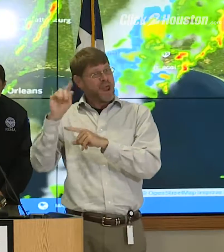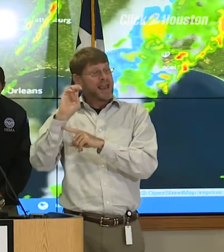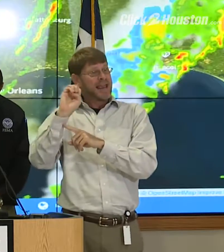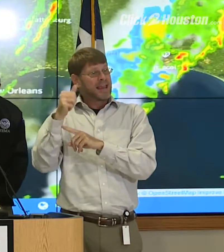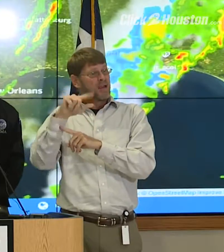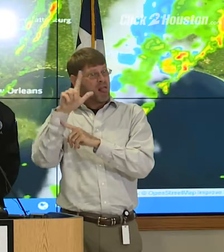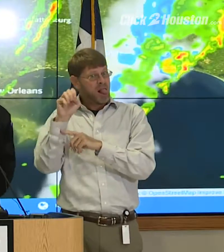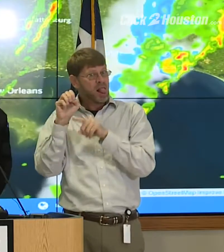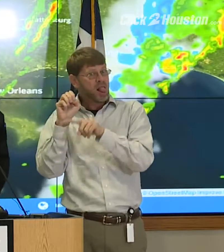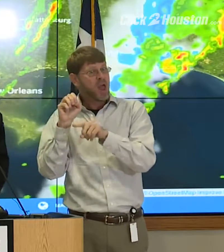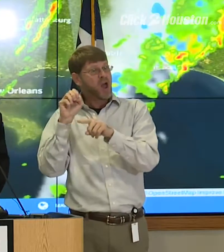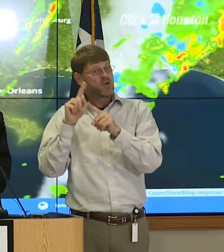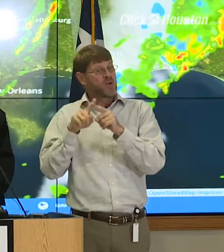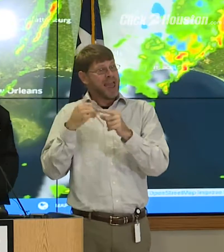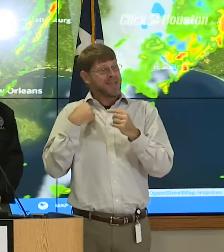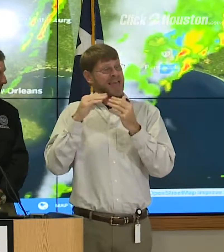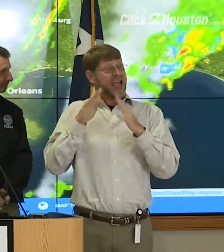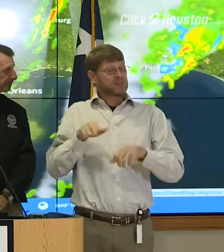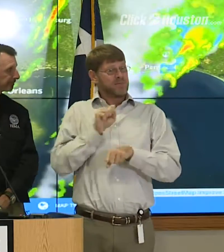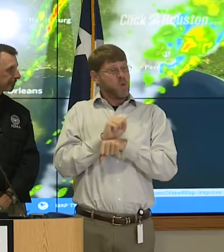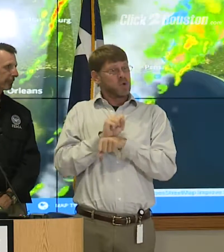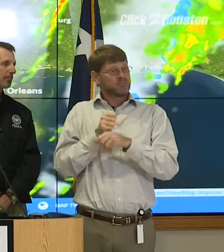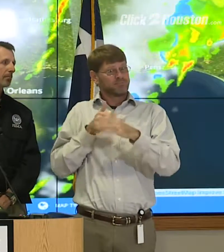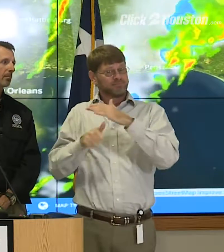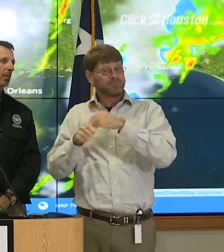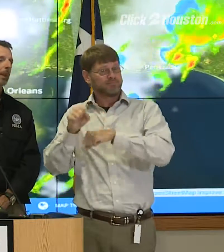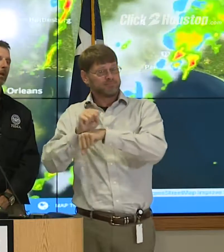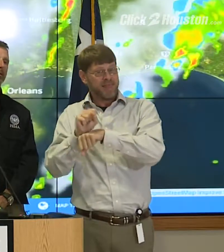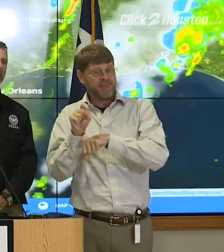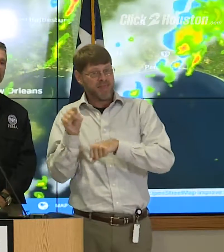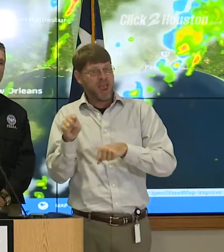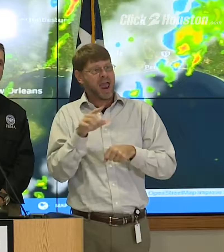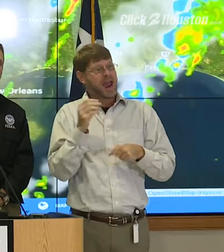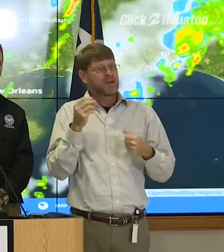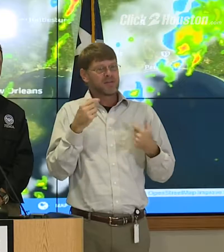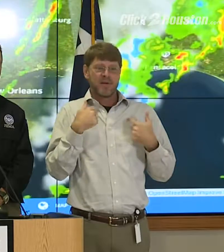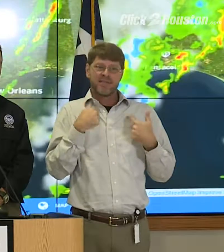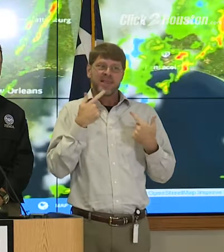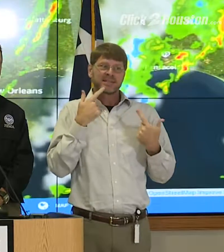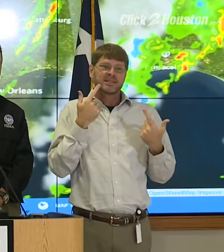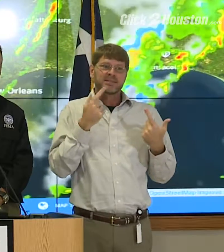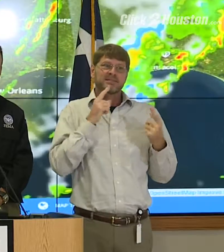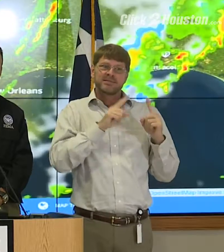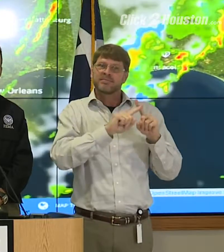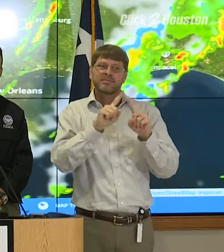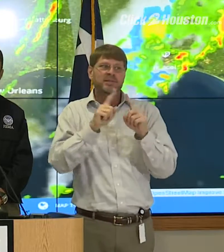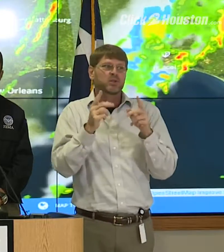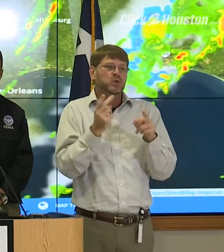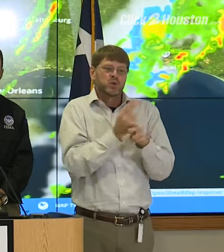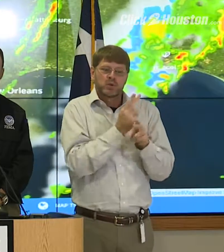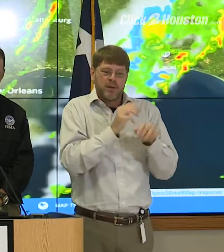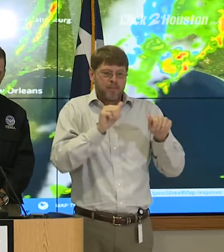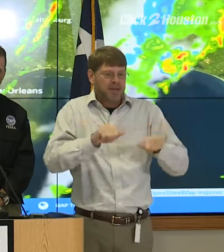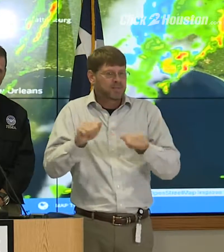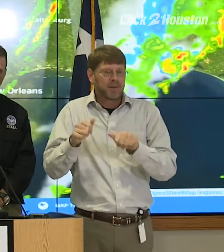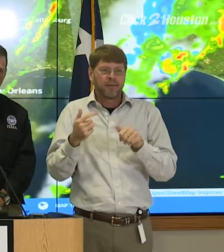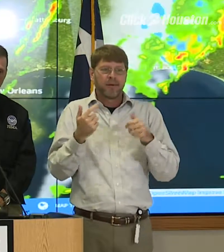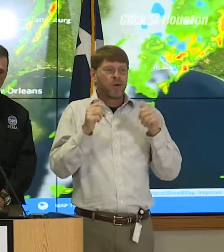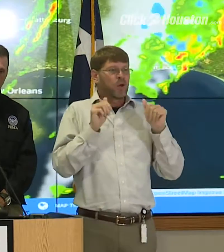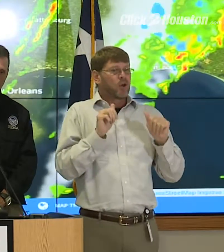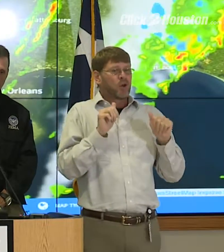fairly quickly to house the workers. And we're talking about every possibility. mean, those could be